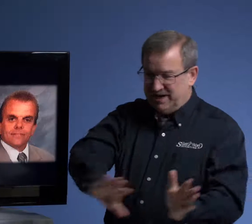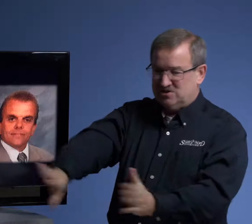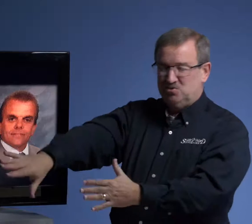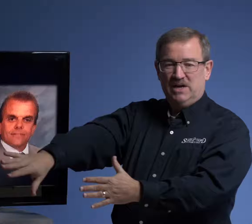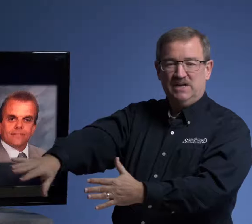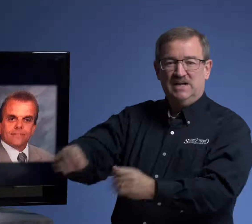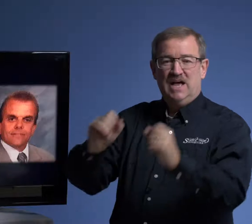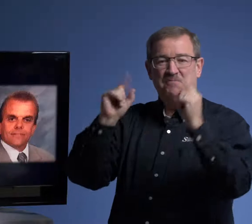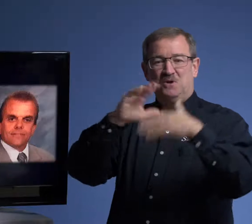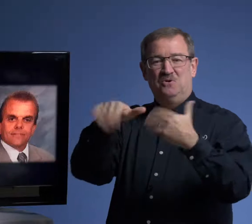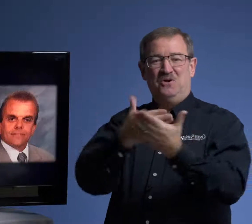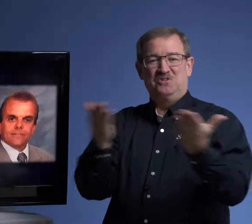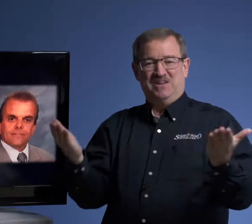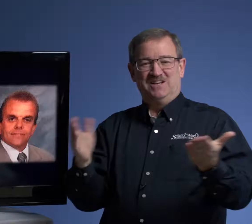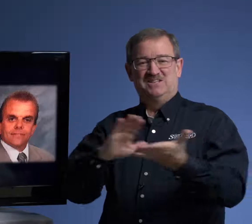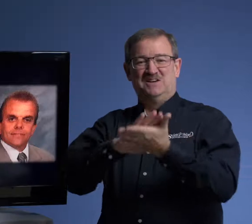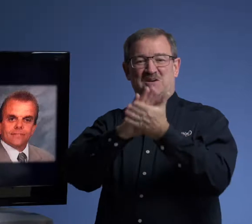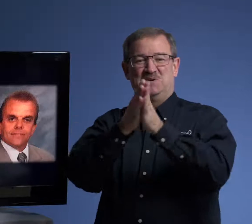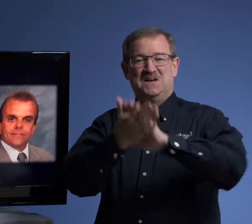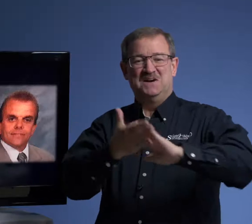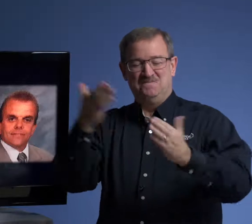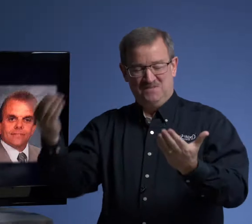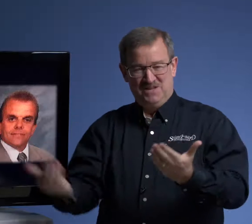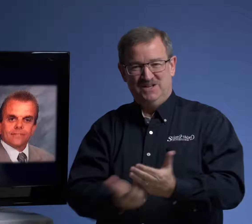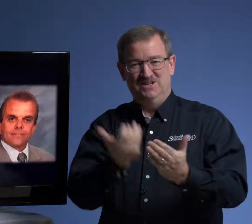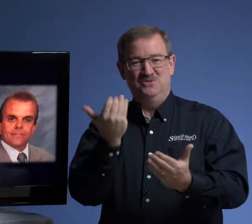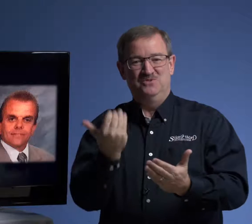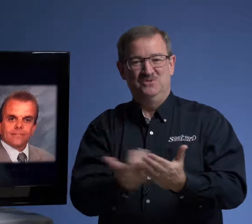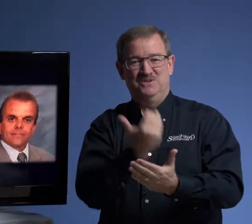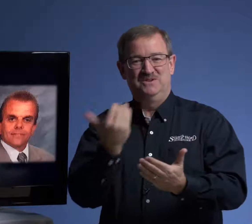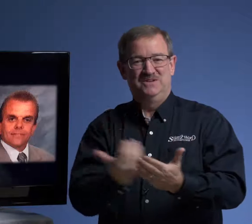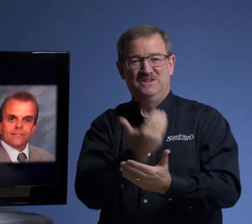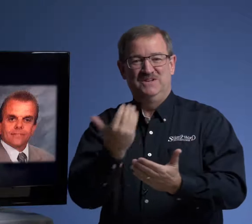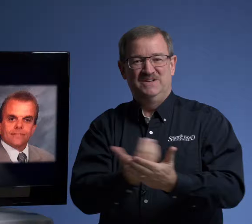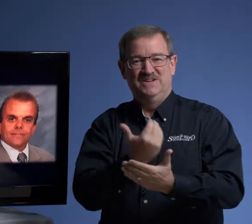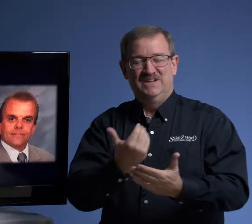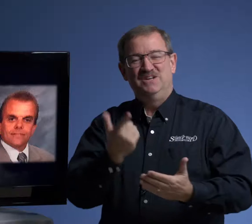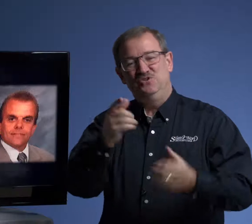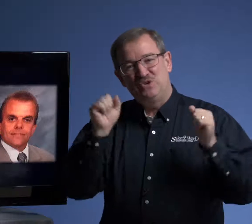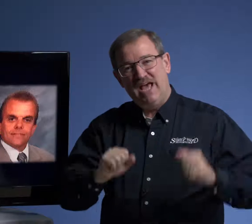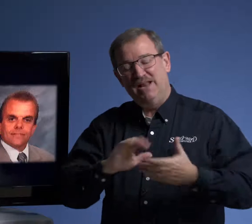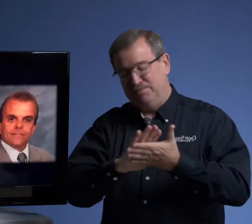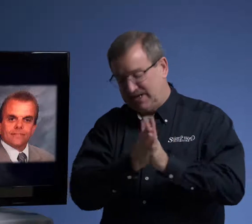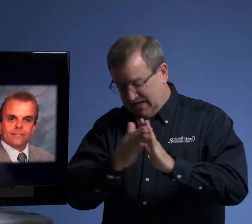passed away and behold, all things are become new. You can become